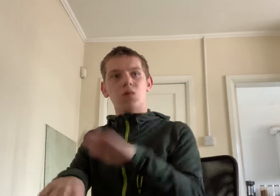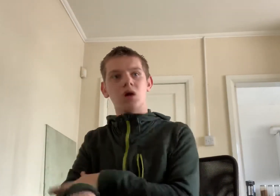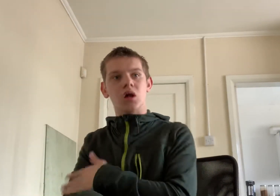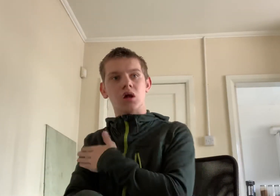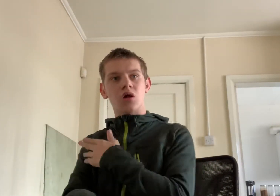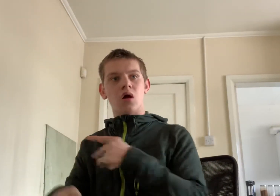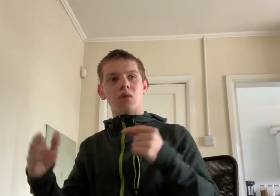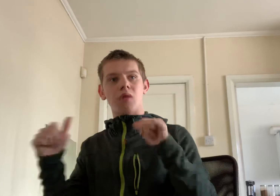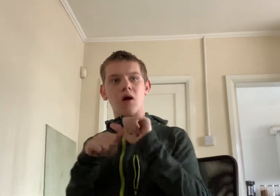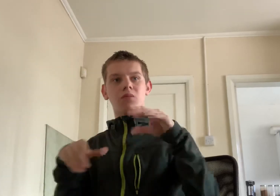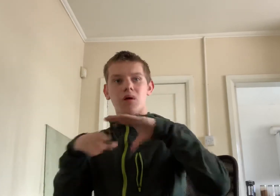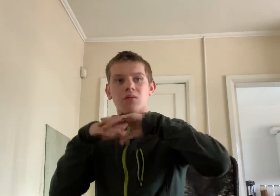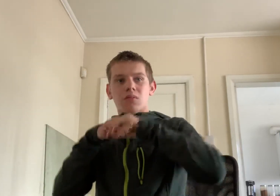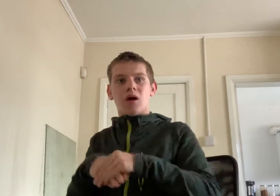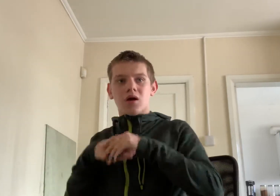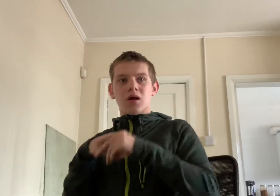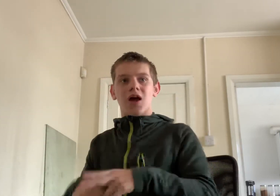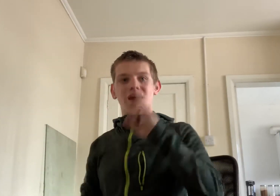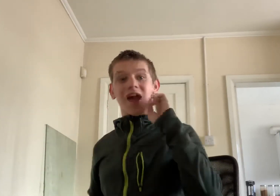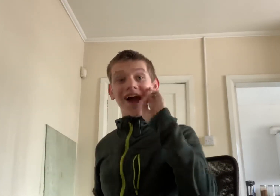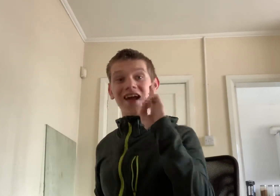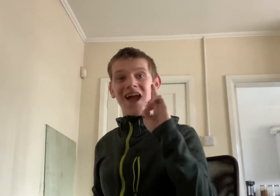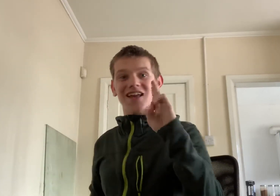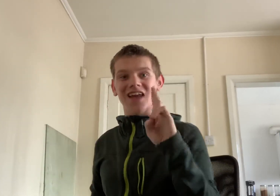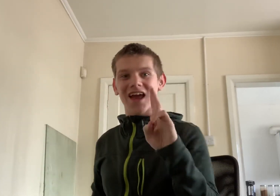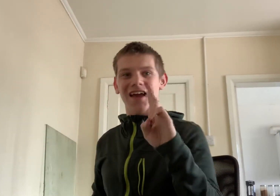green. Best of friends that you've ever seen